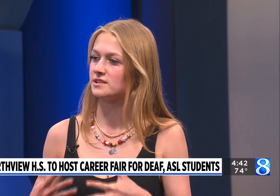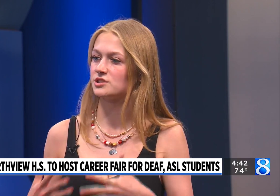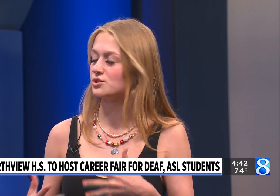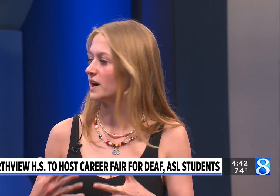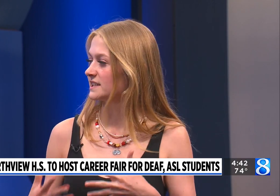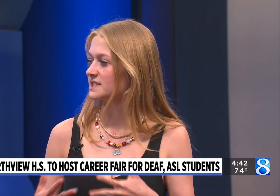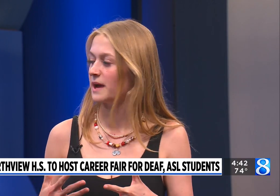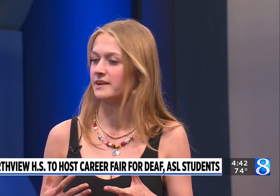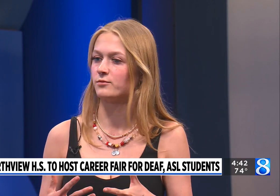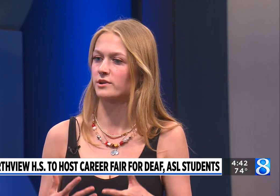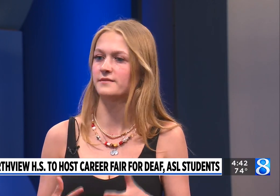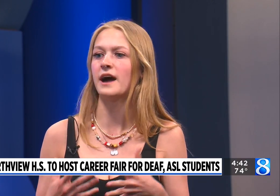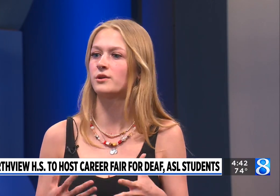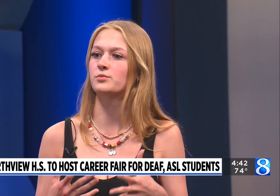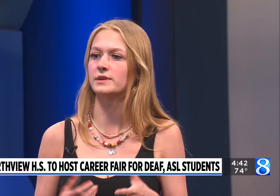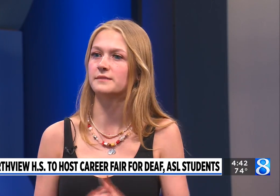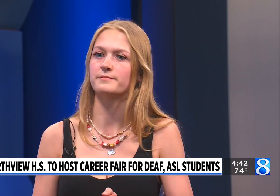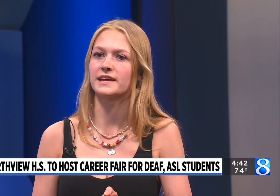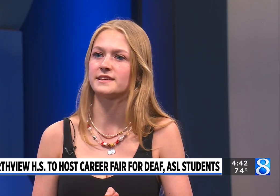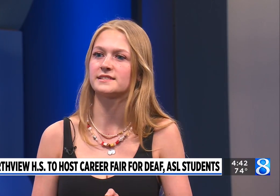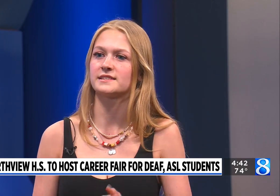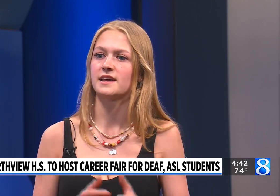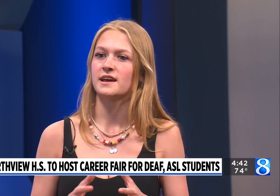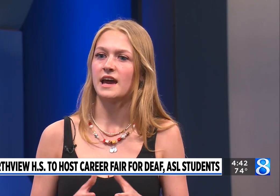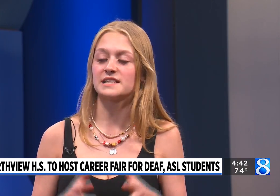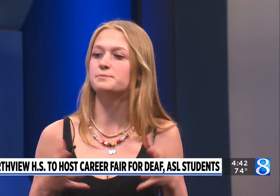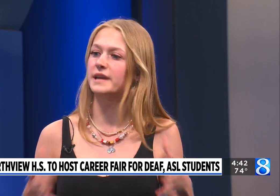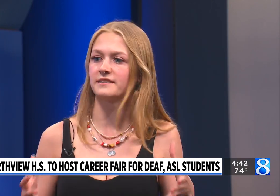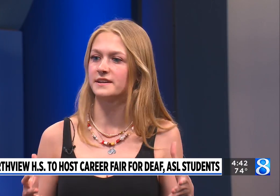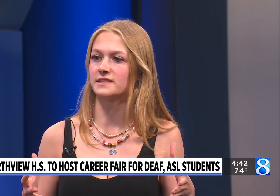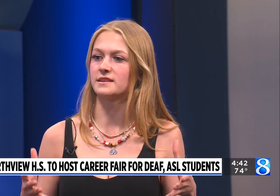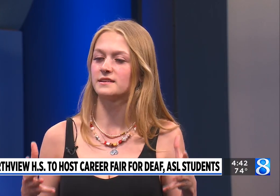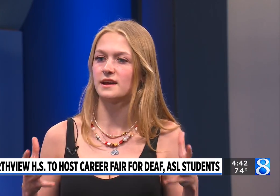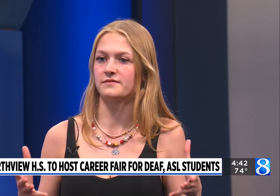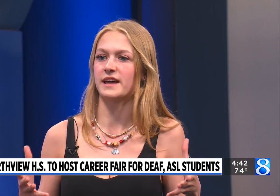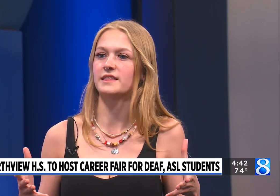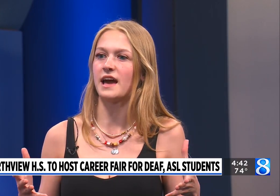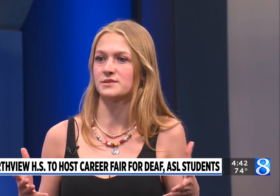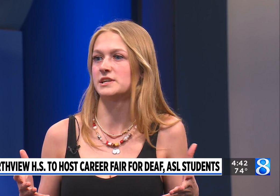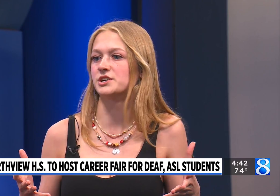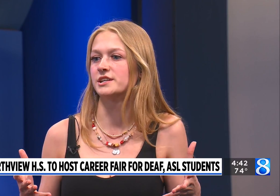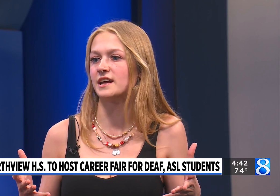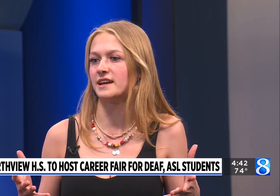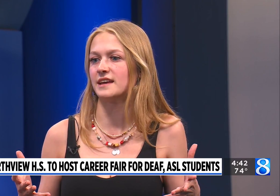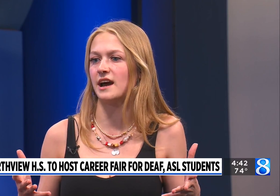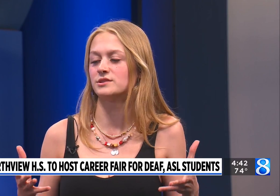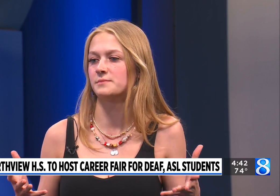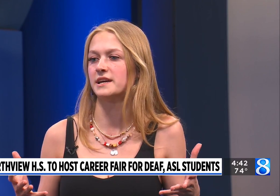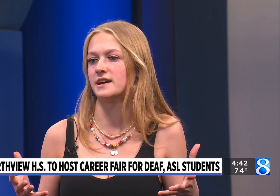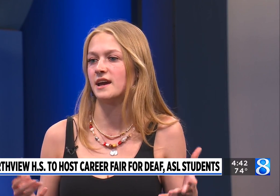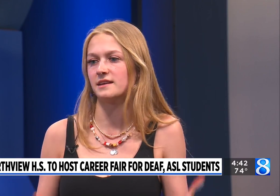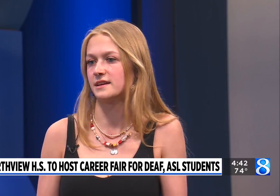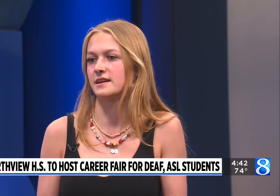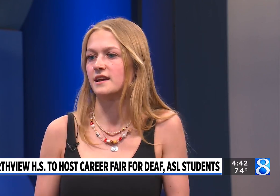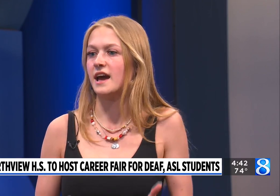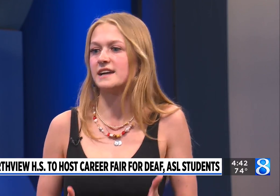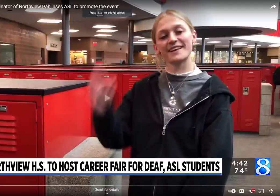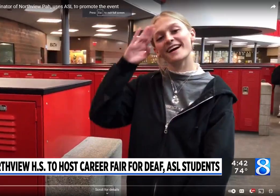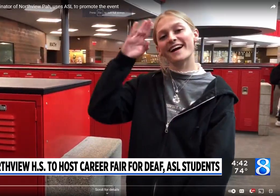shoot ideas back and forth of how could we make this as big of an event as we could and how to make it like as inclusive